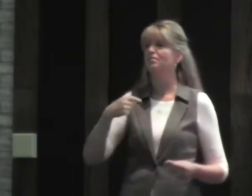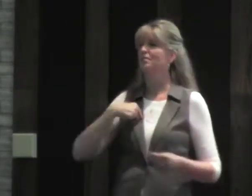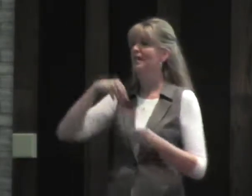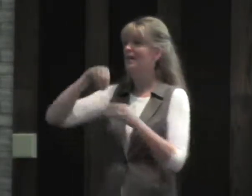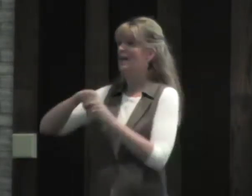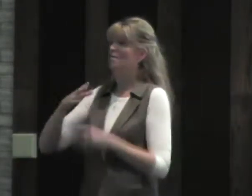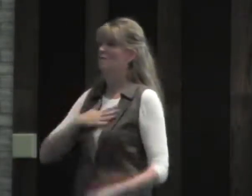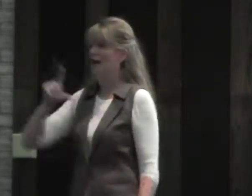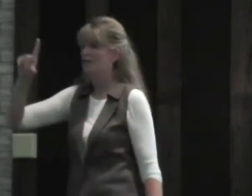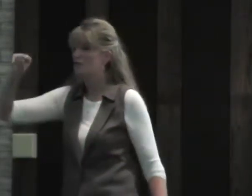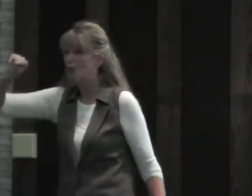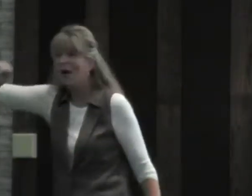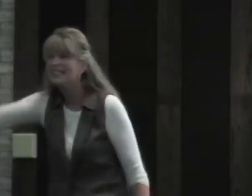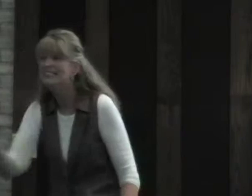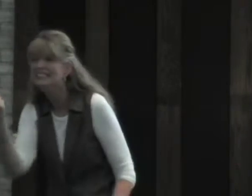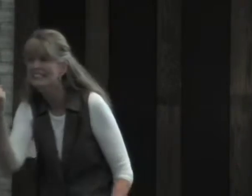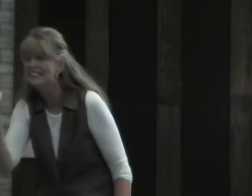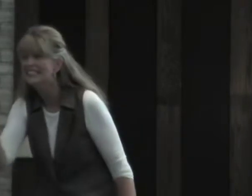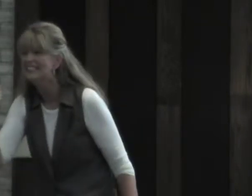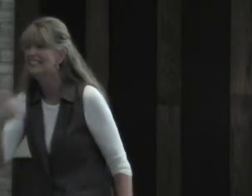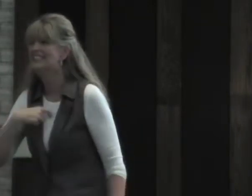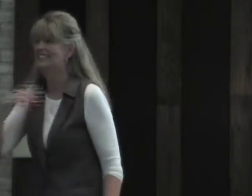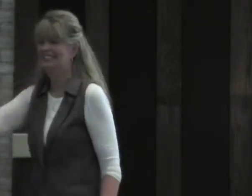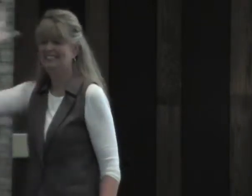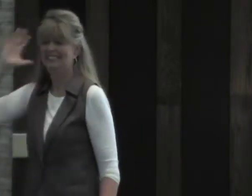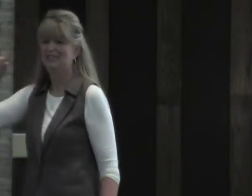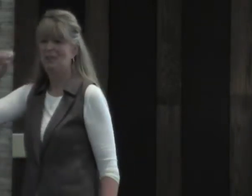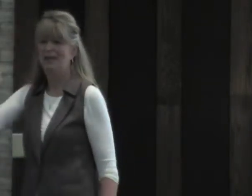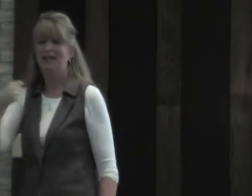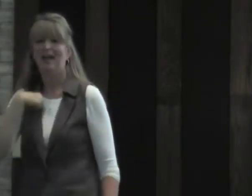about feeding. So in my 20s,